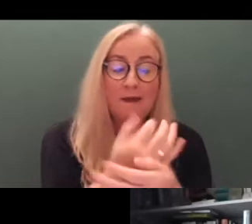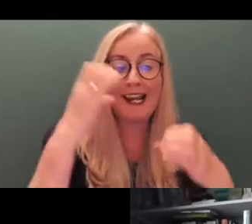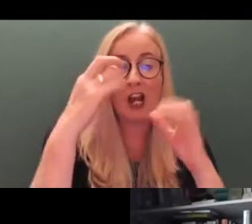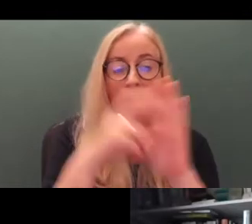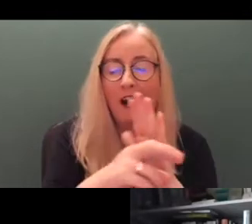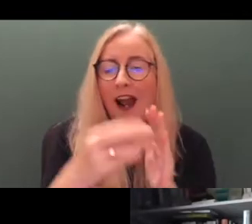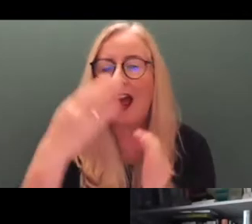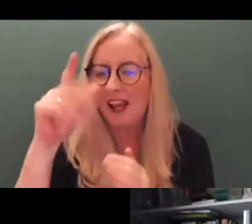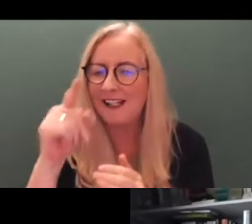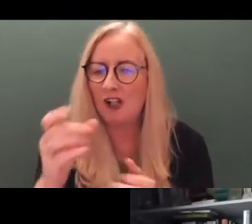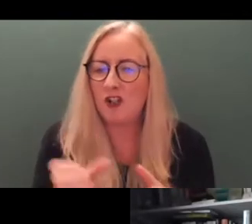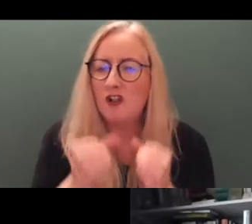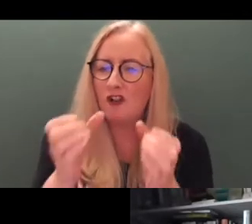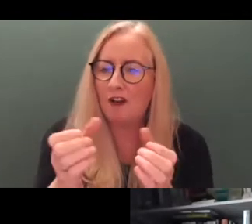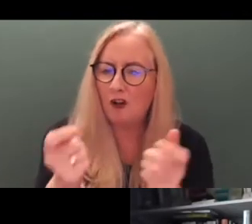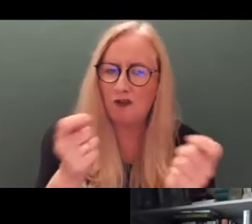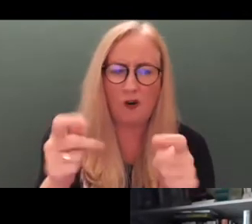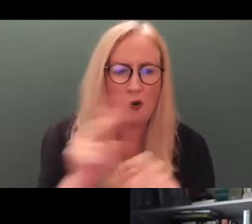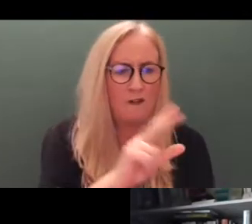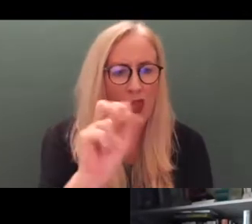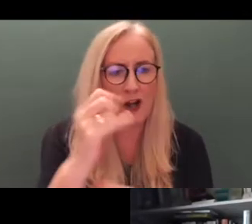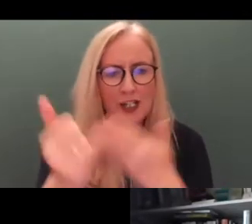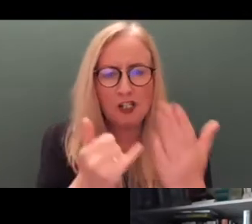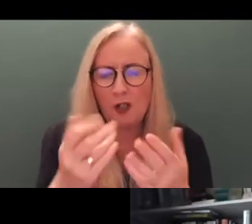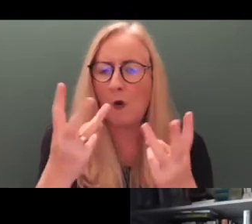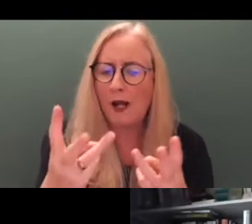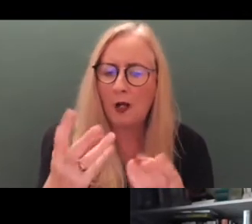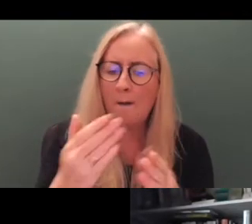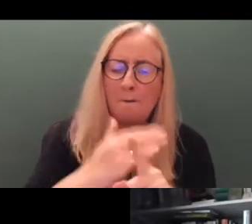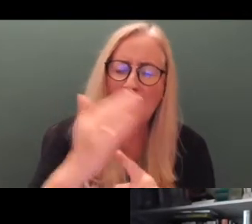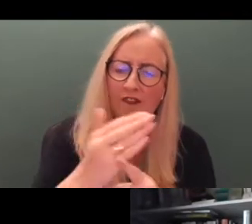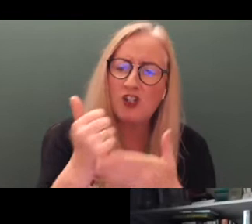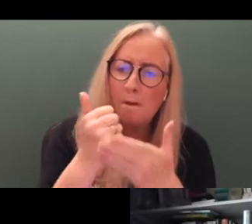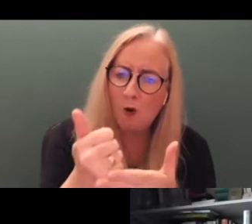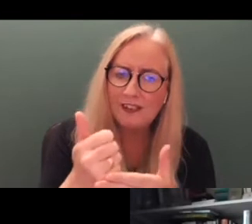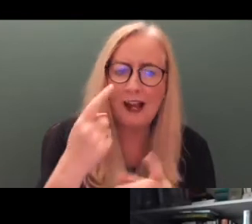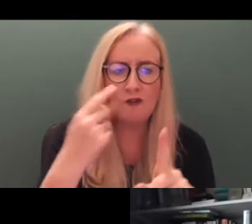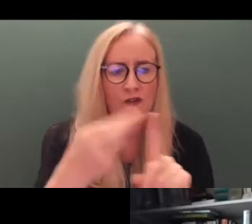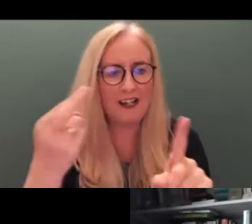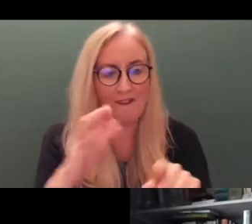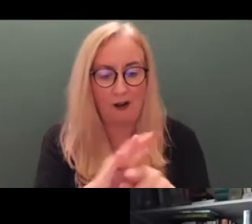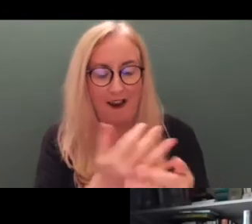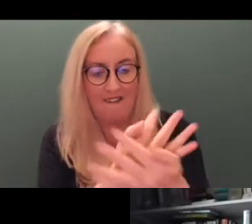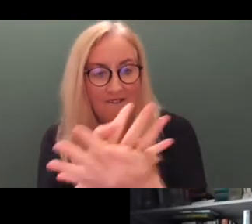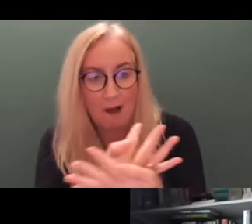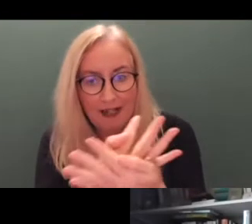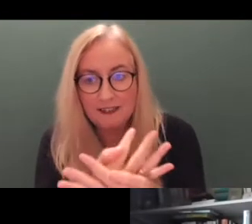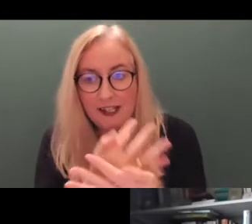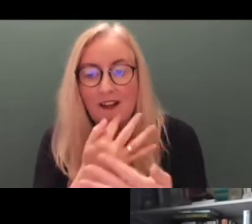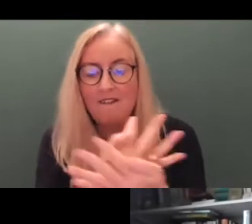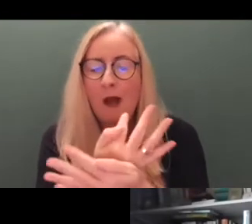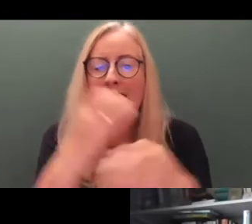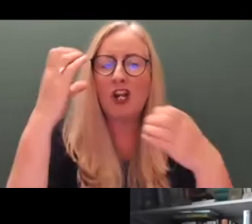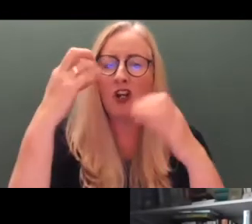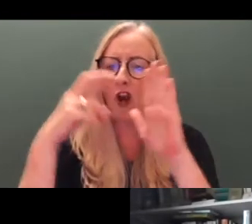charity that for almost 30 years has worked to improve supports, services and recognition for family carers. Family Carers Ireland